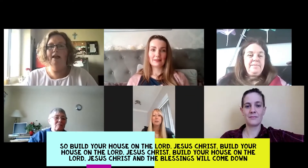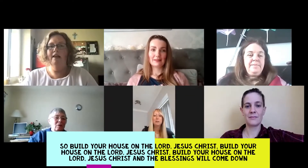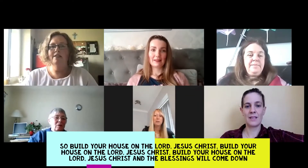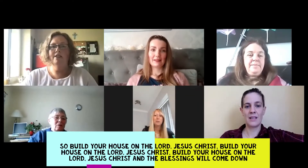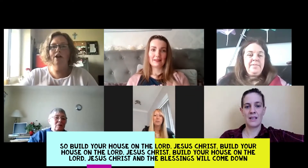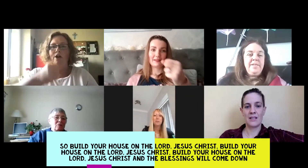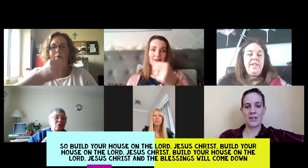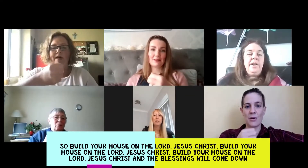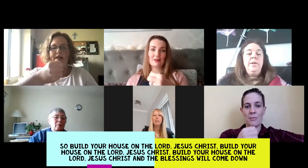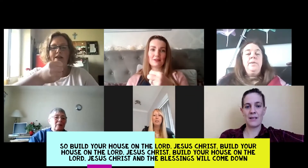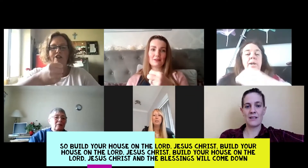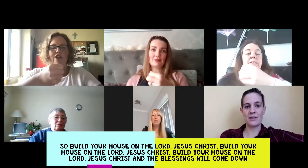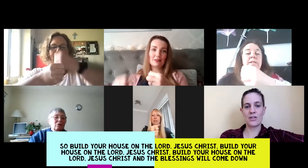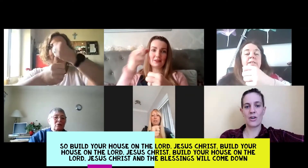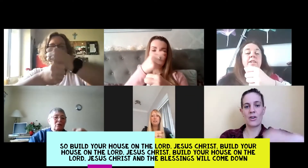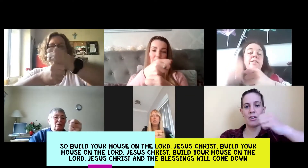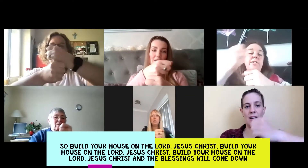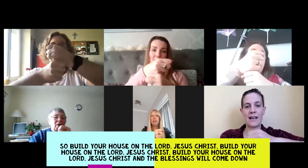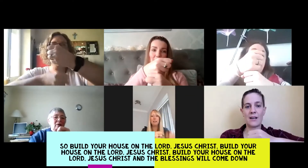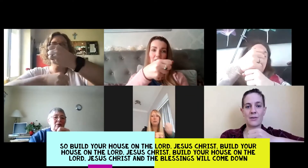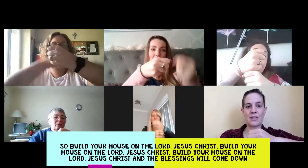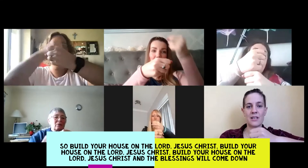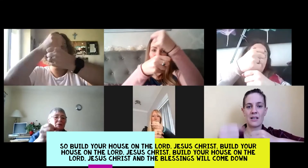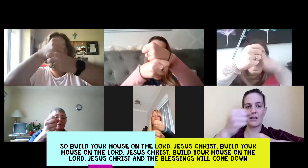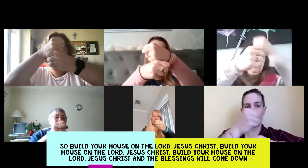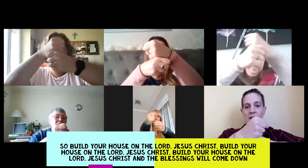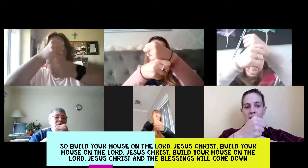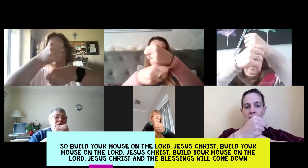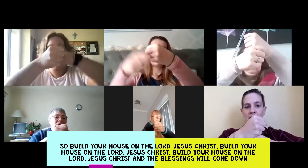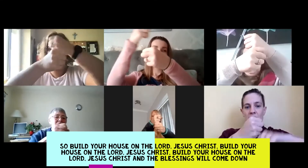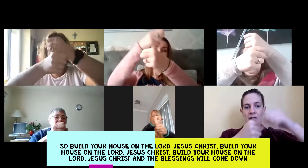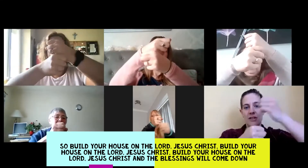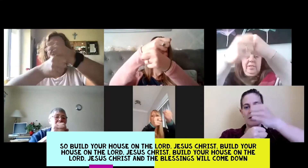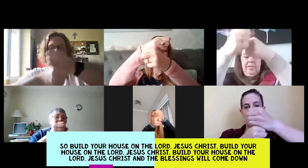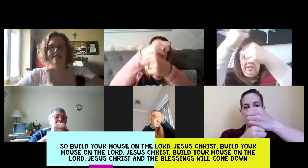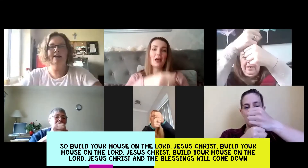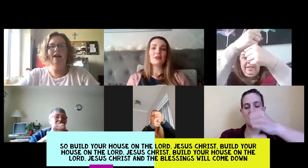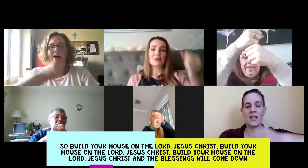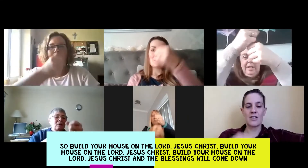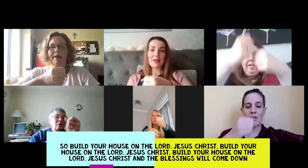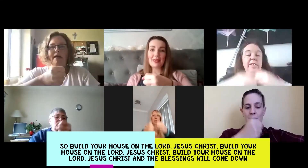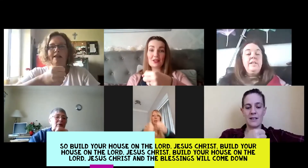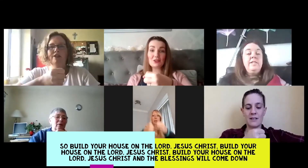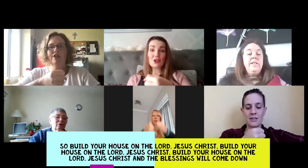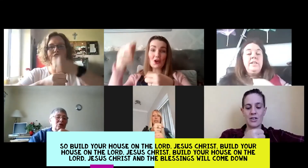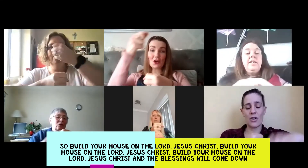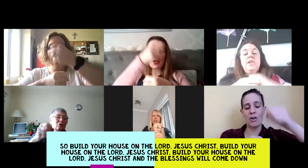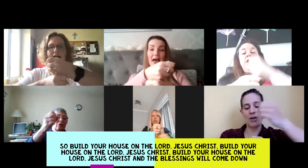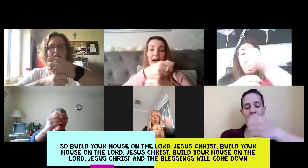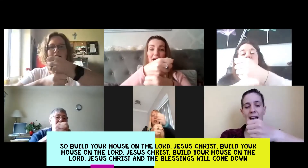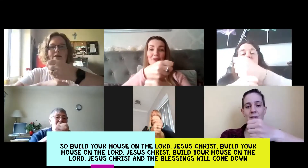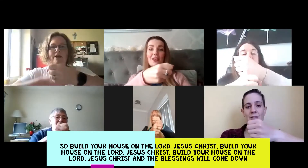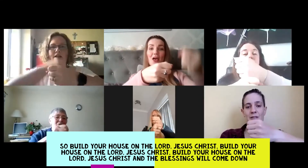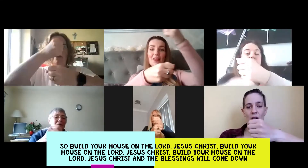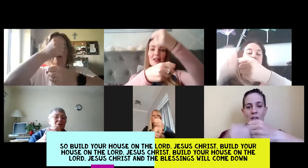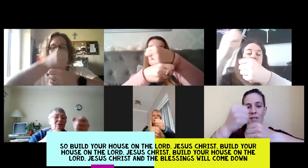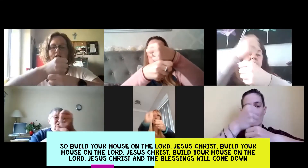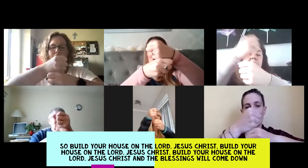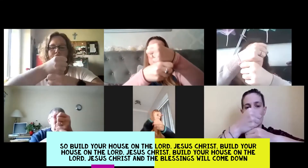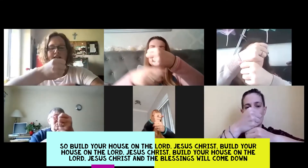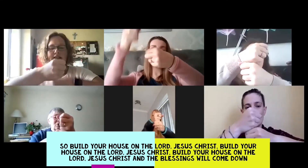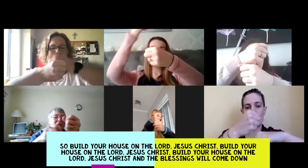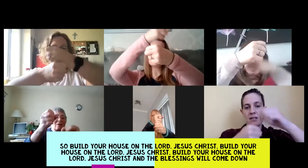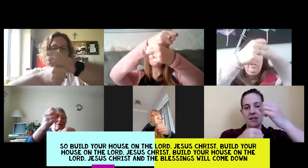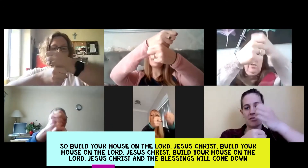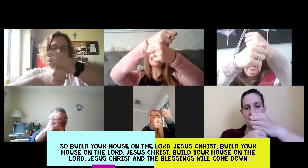So build your house upon the Lord Jesus Christ Build your house upon the